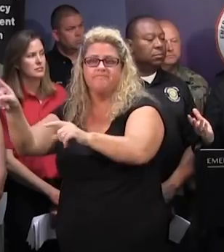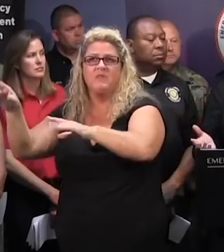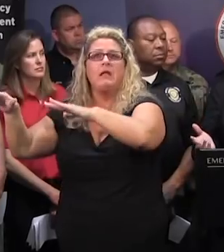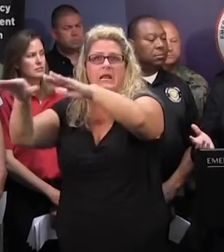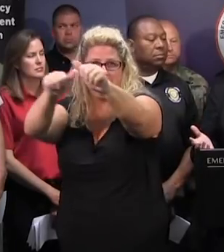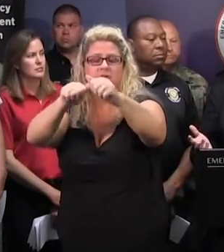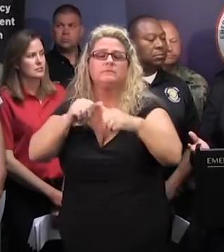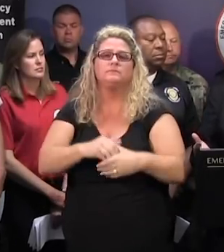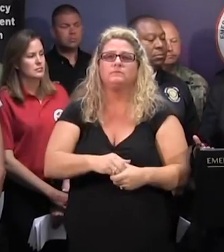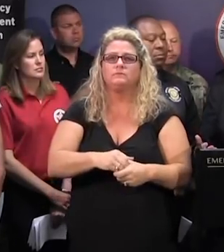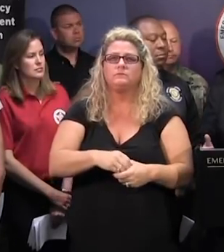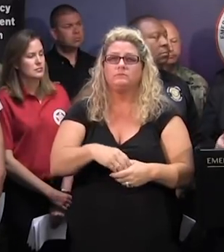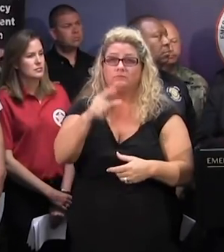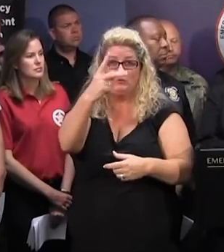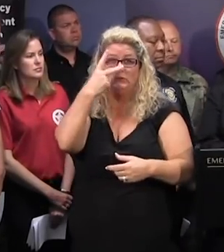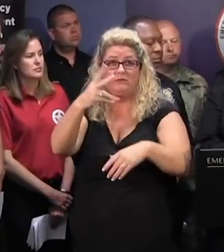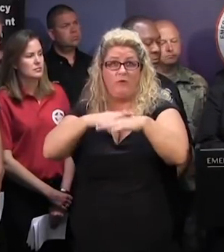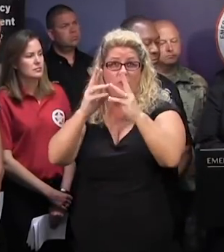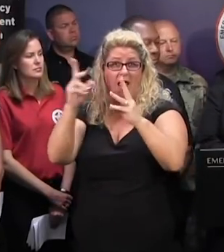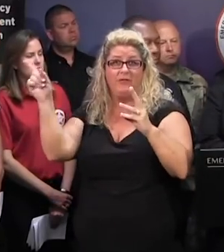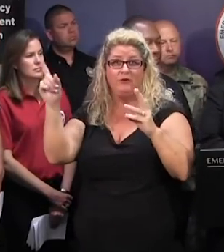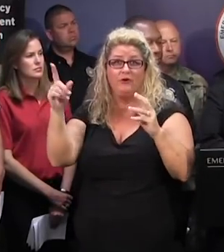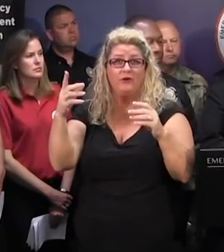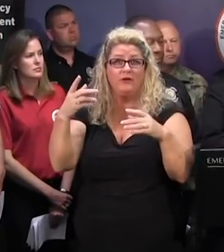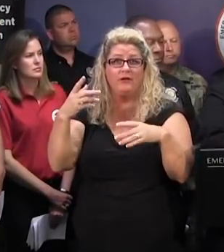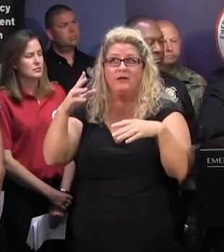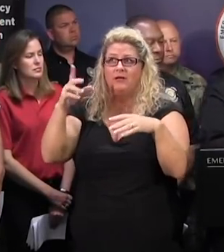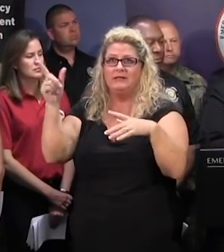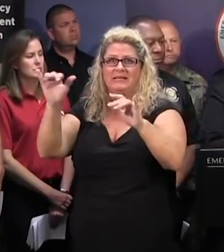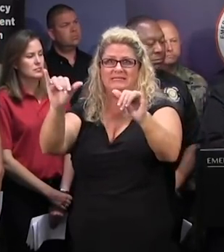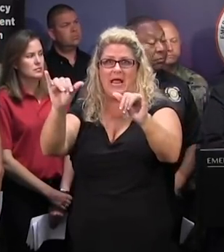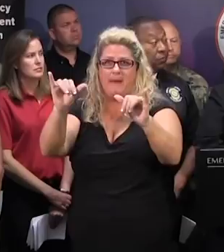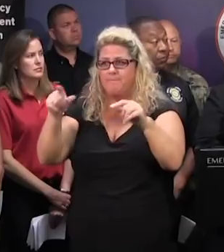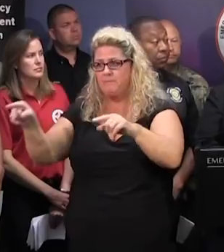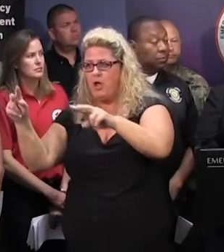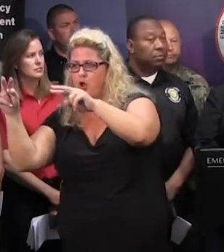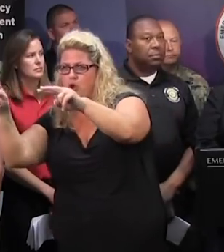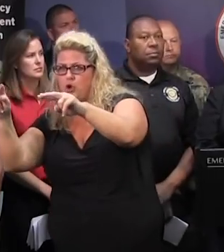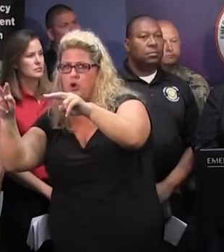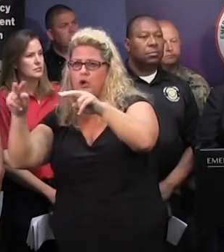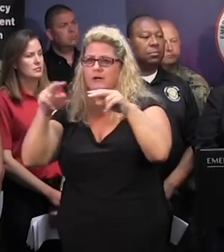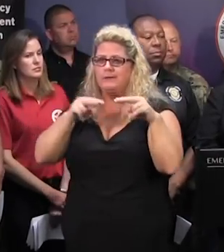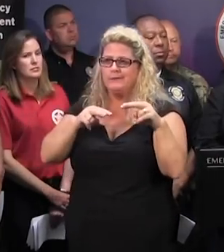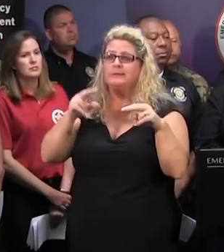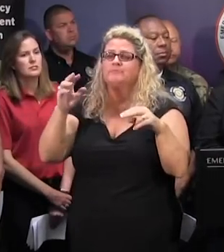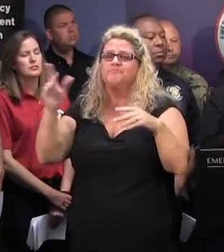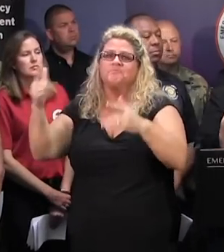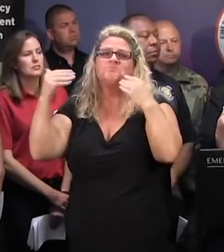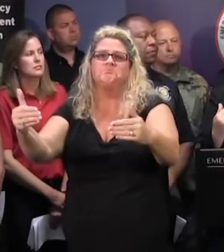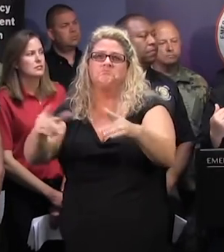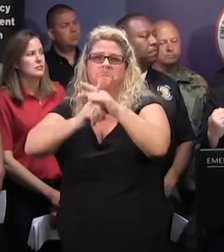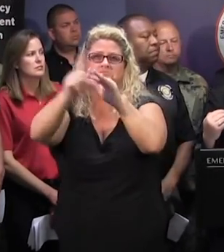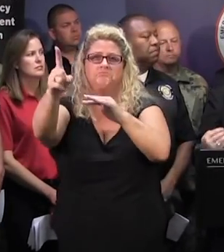of course, you can see from the storm forecast, they're looking at the same information that we are as well and making those decisions based on that